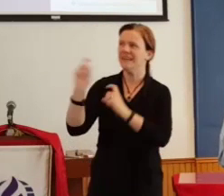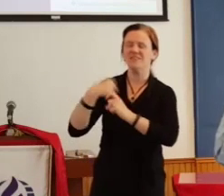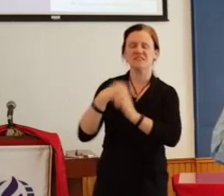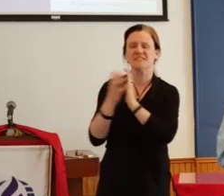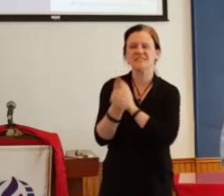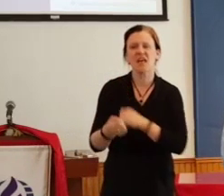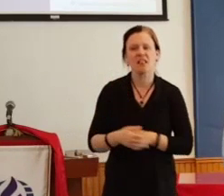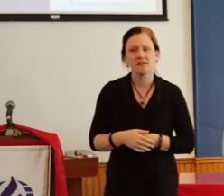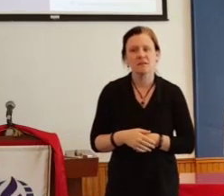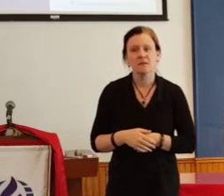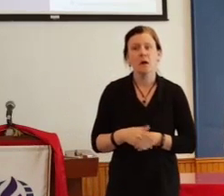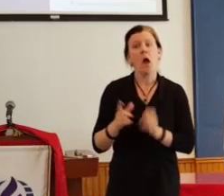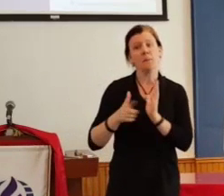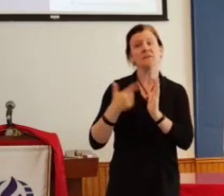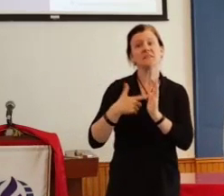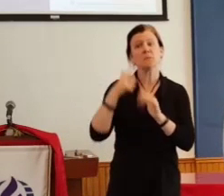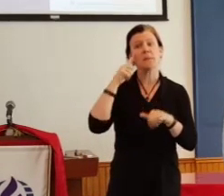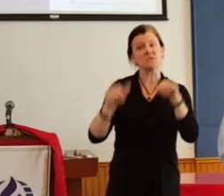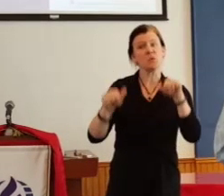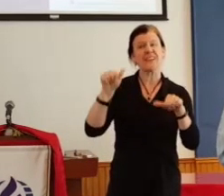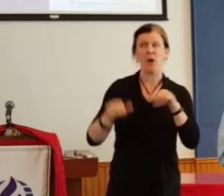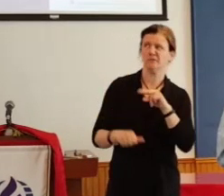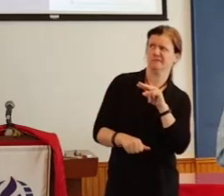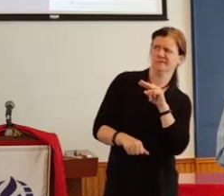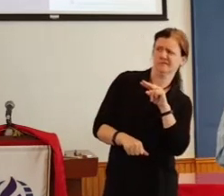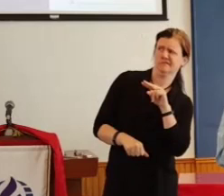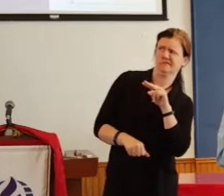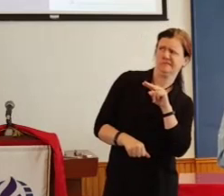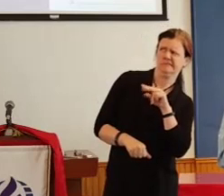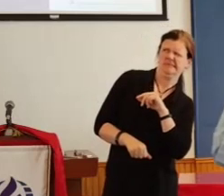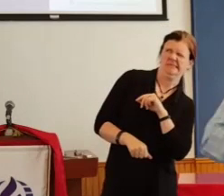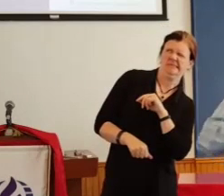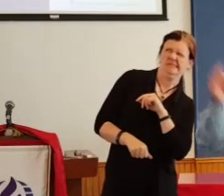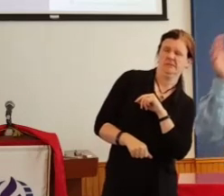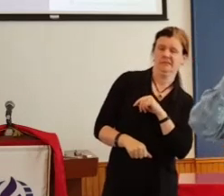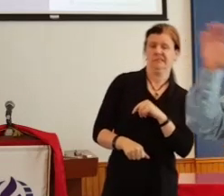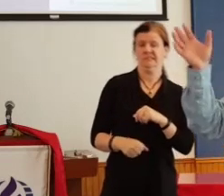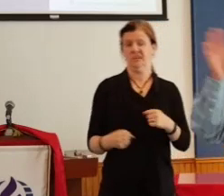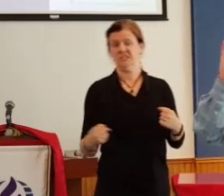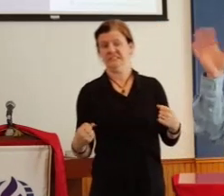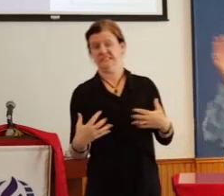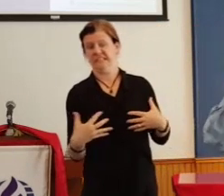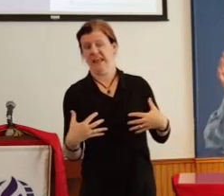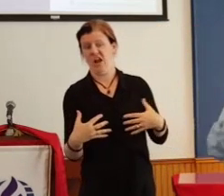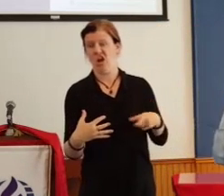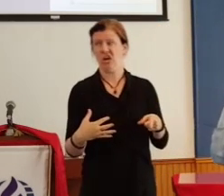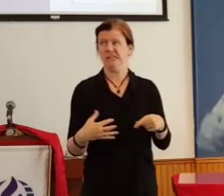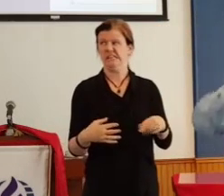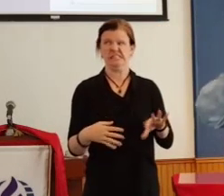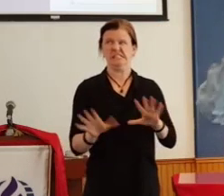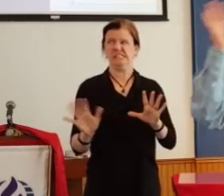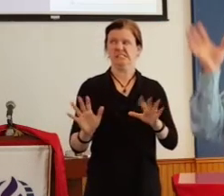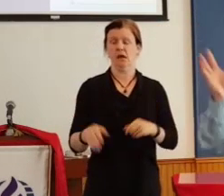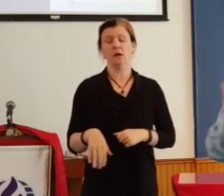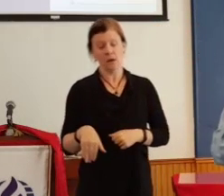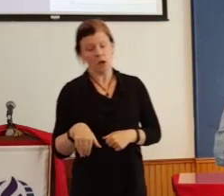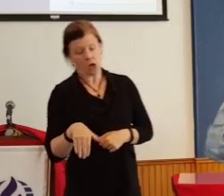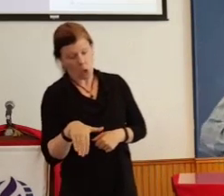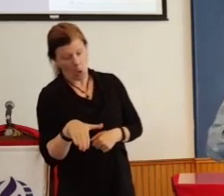might doubt God every now and then. And we might be scared of that sound of howling wind and those flames of fire, whether